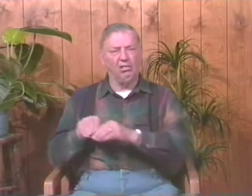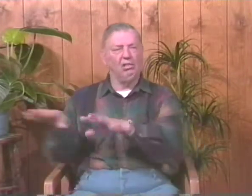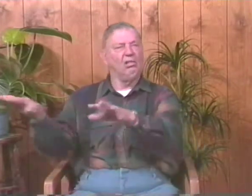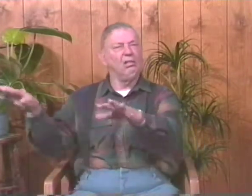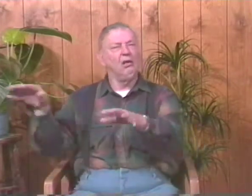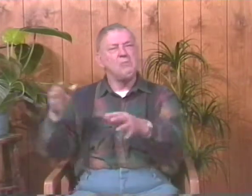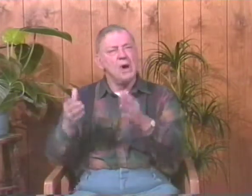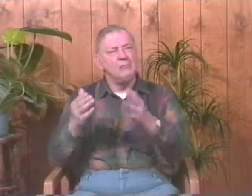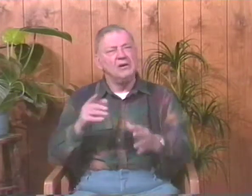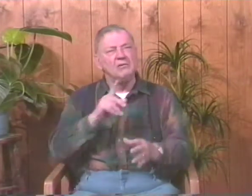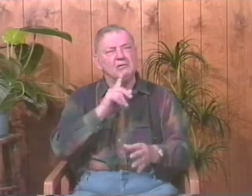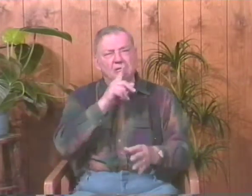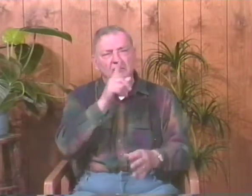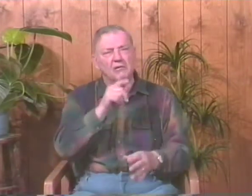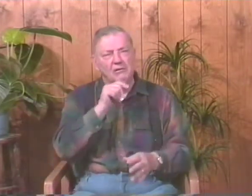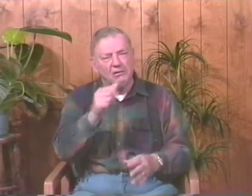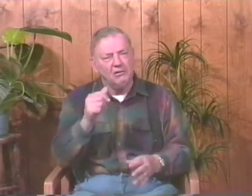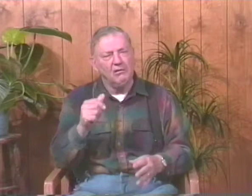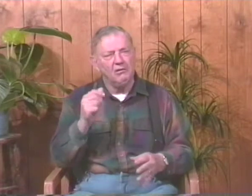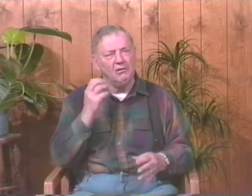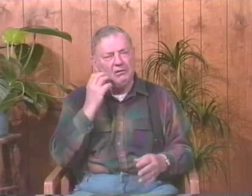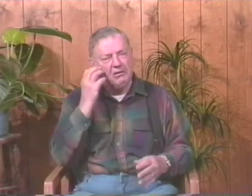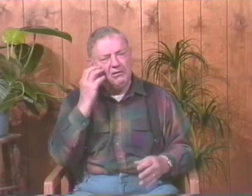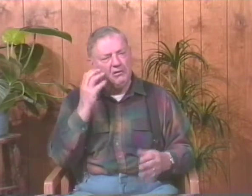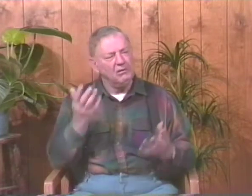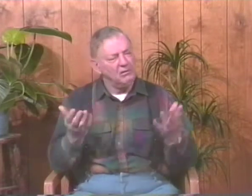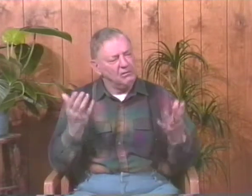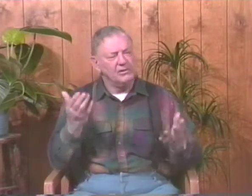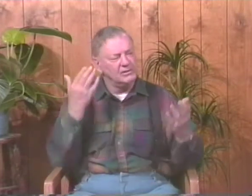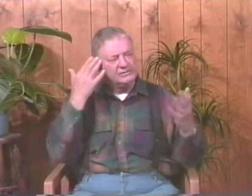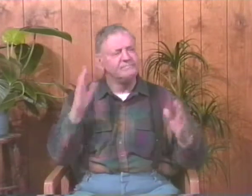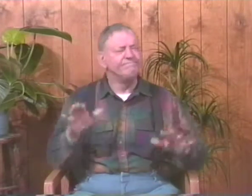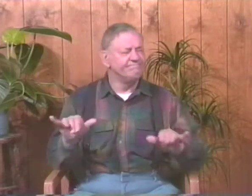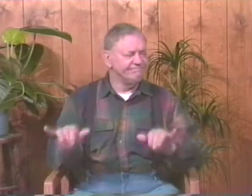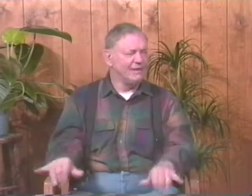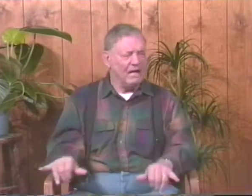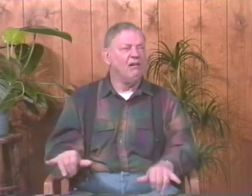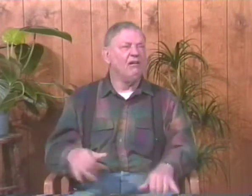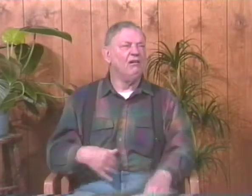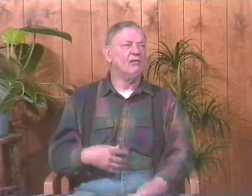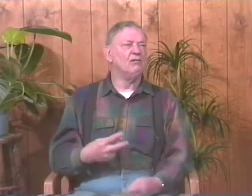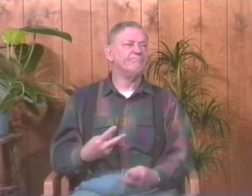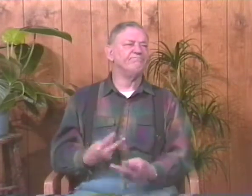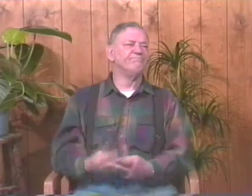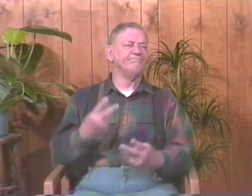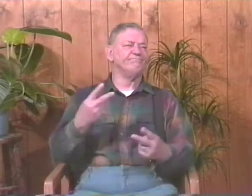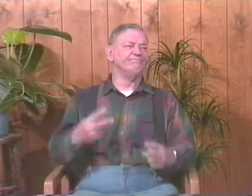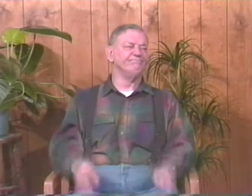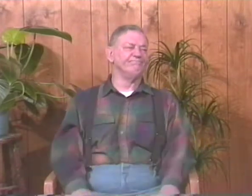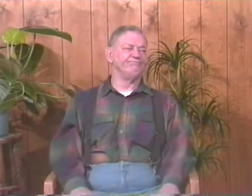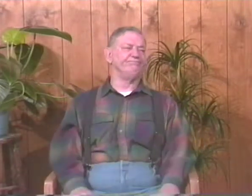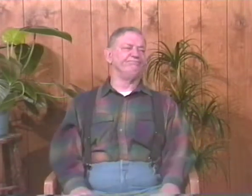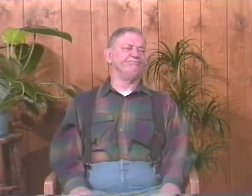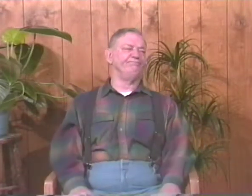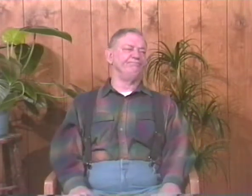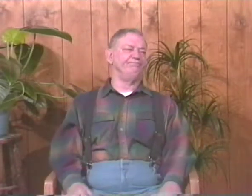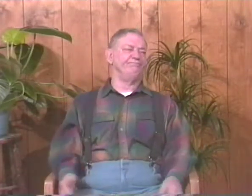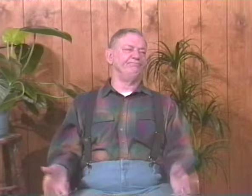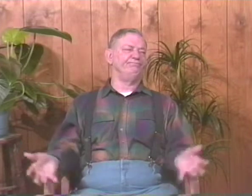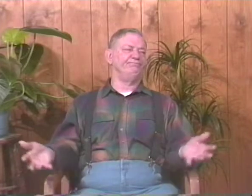He said, well, we don't want what you have to go to the other students. So maybe it's measles. Maybe it's not. So you're going to have to stay here. So there I was, stuck